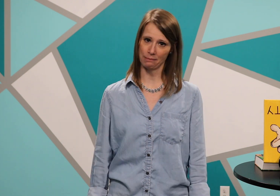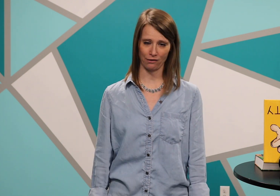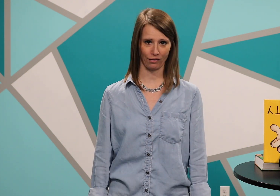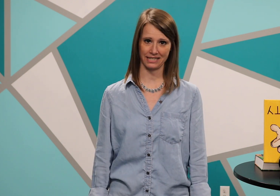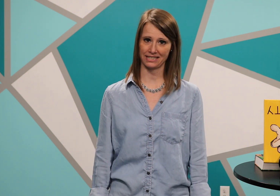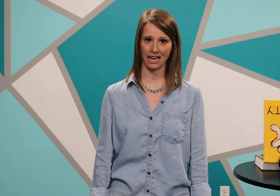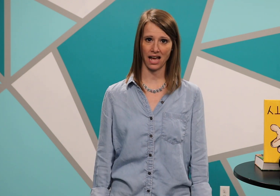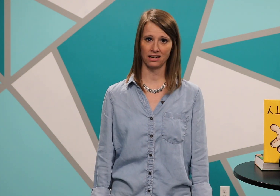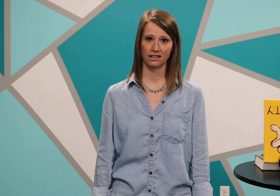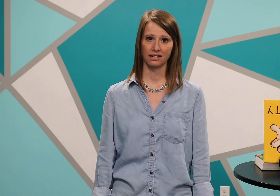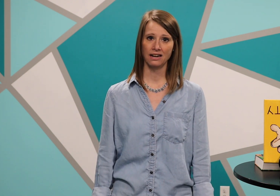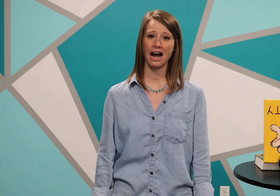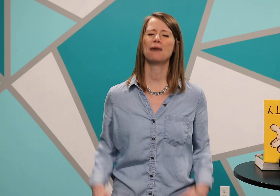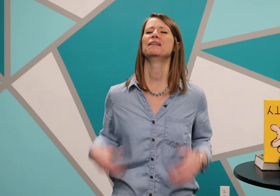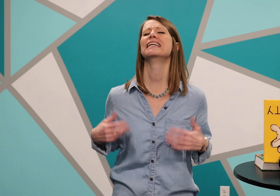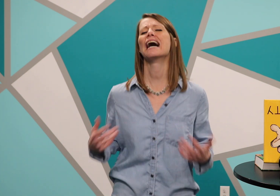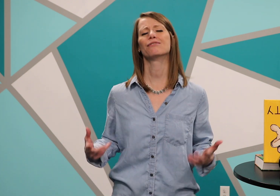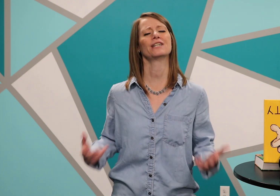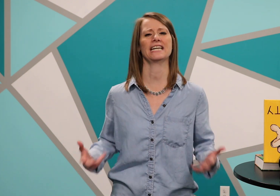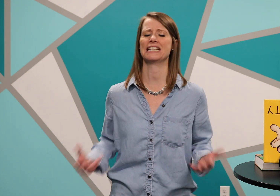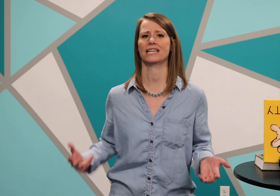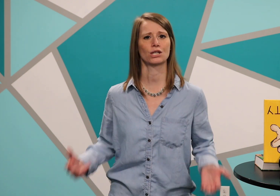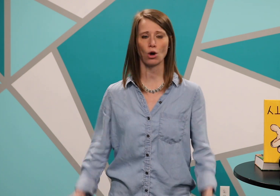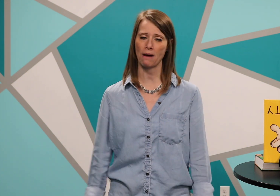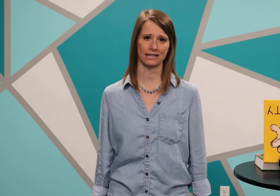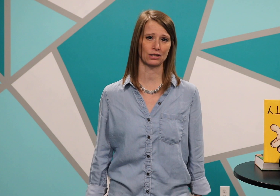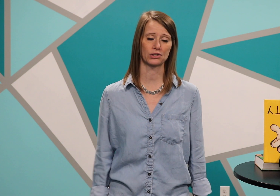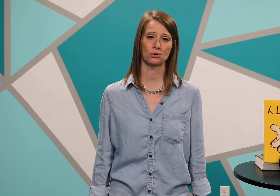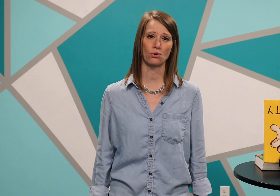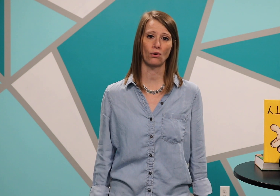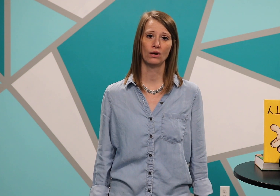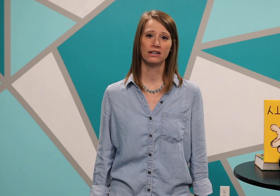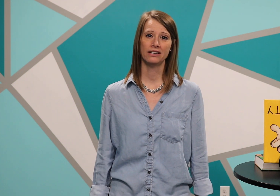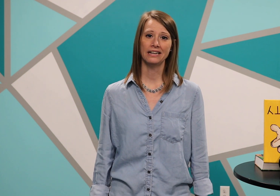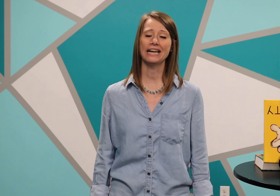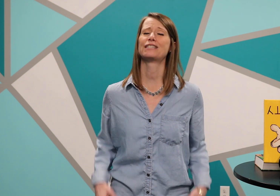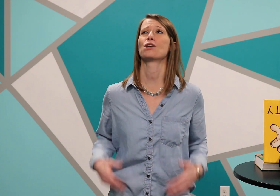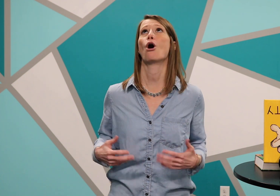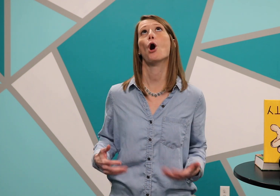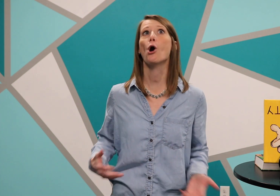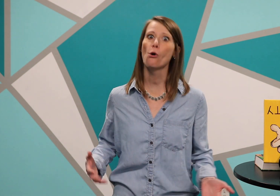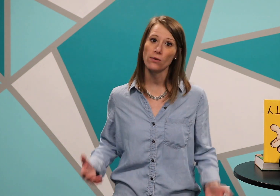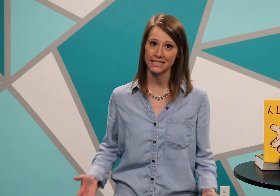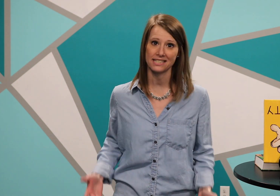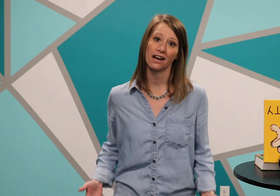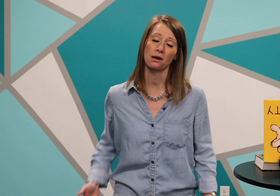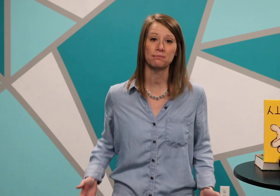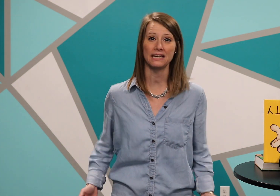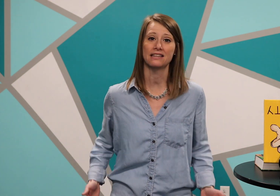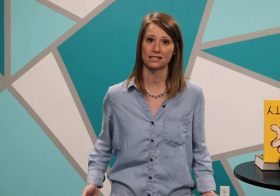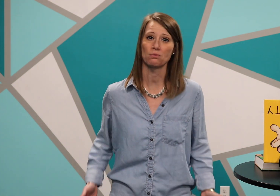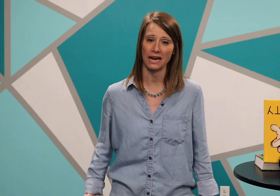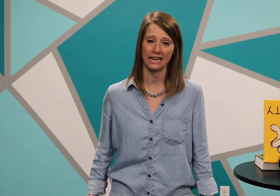my friends again. I'm never gonna get to go back to school. It's always gonna be this way.